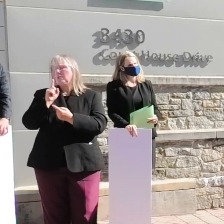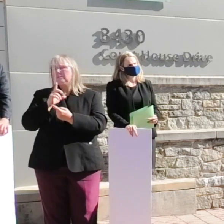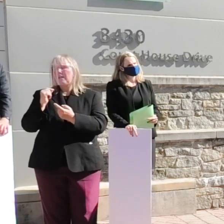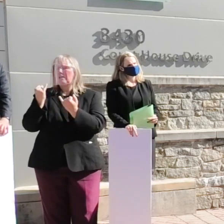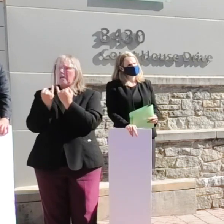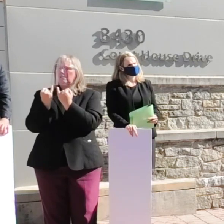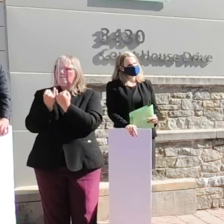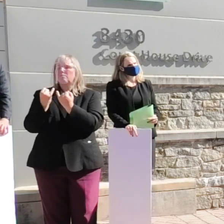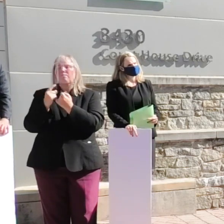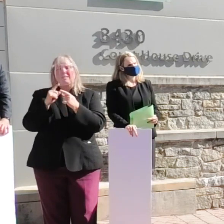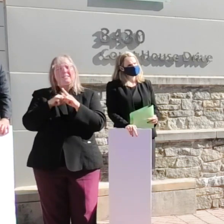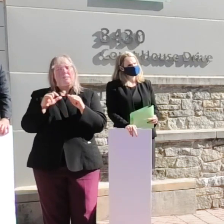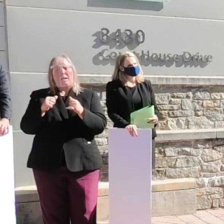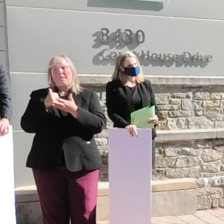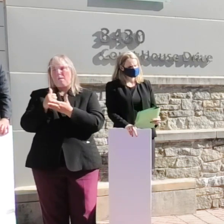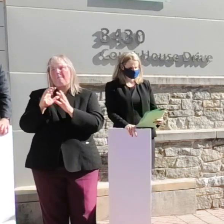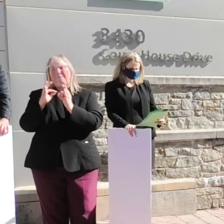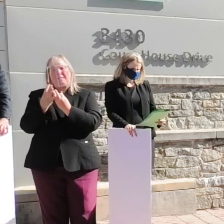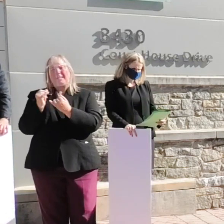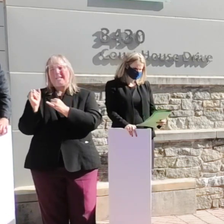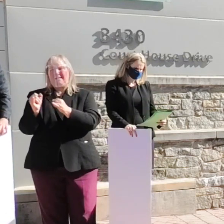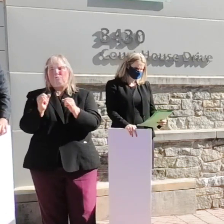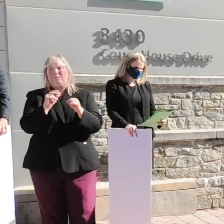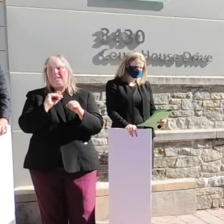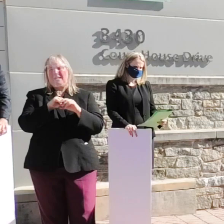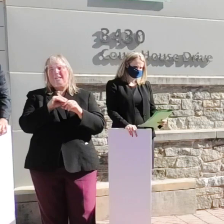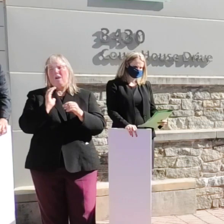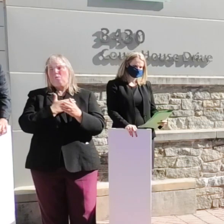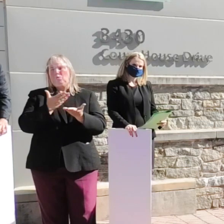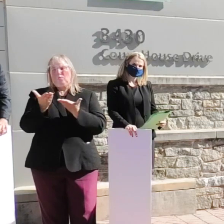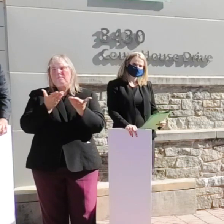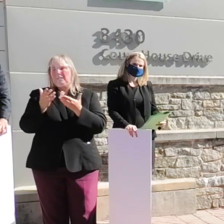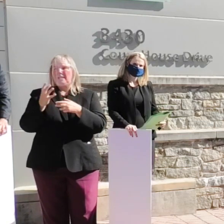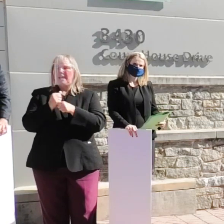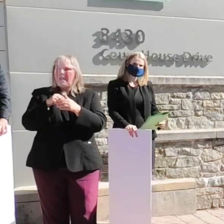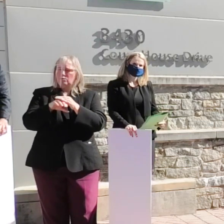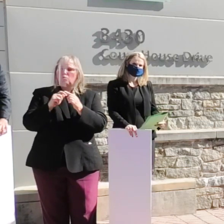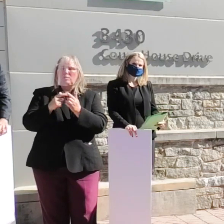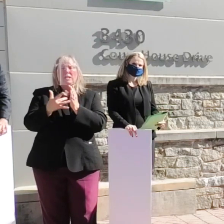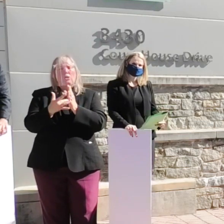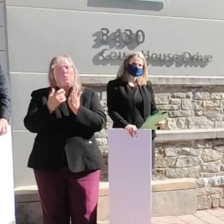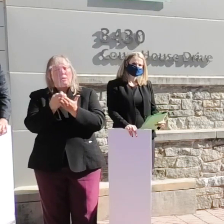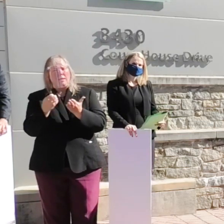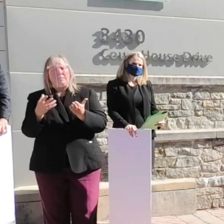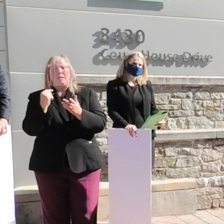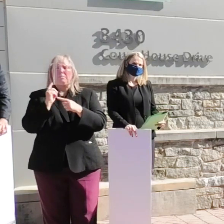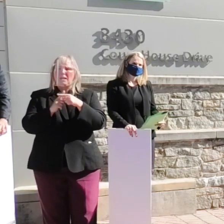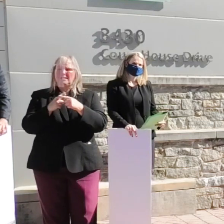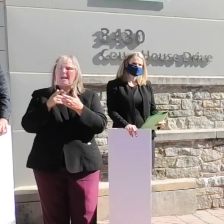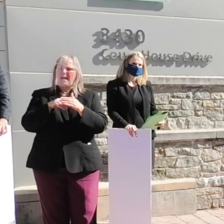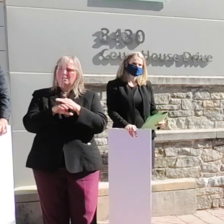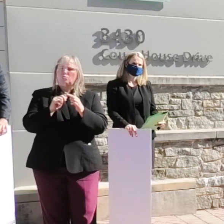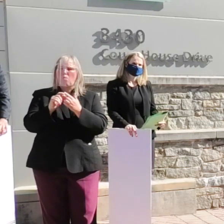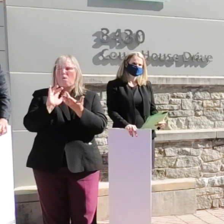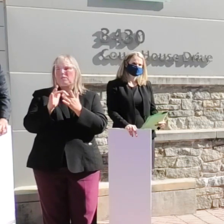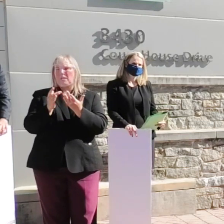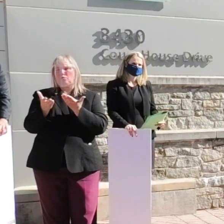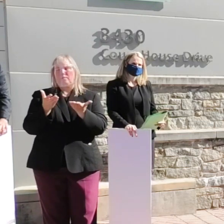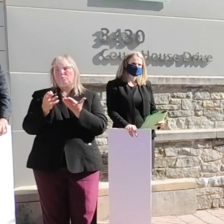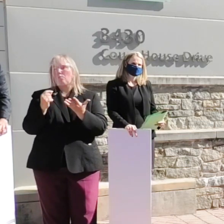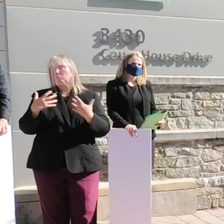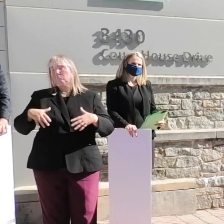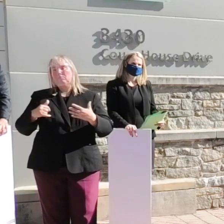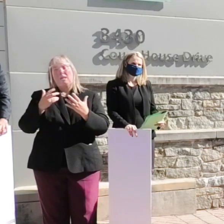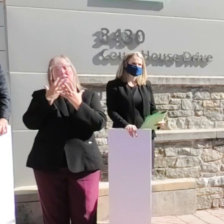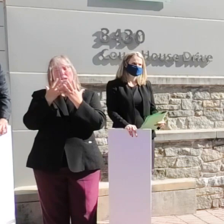also help families and individuals in our service get access to technical equipment as well as access to online services so thank you